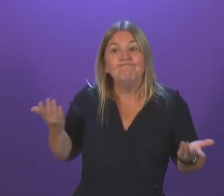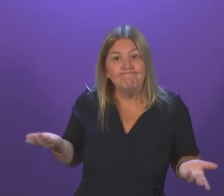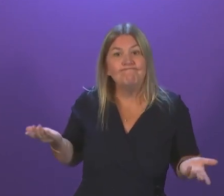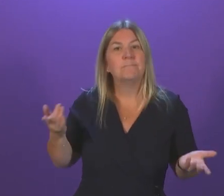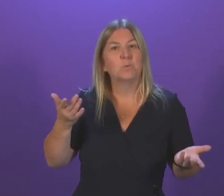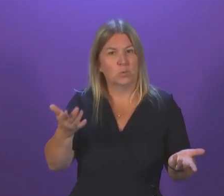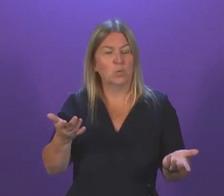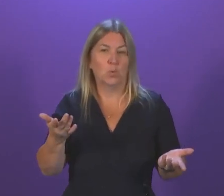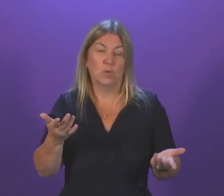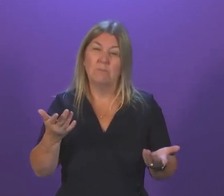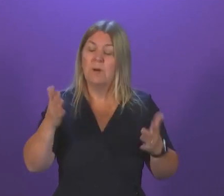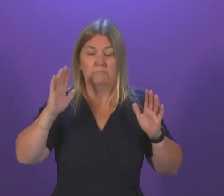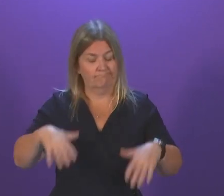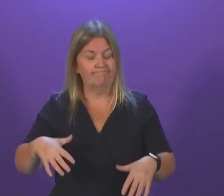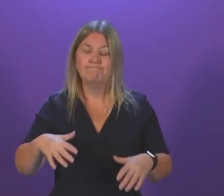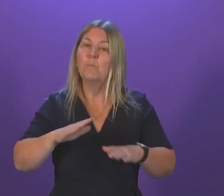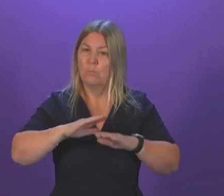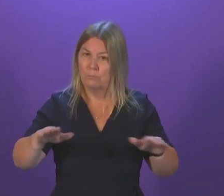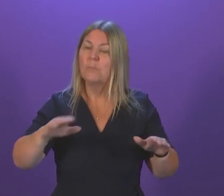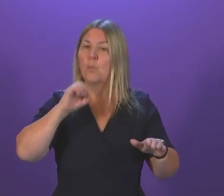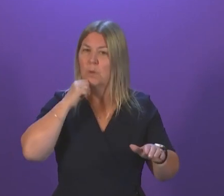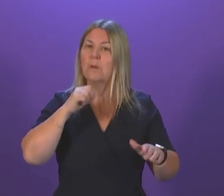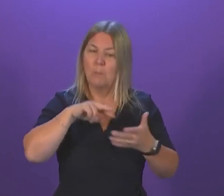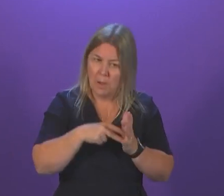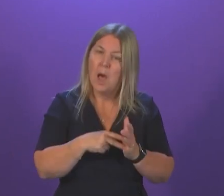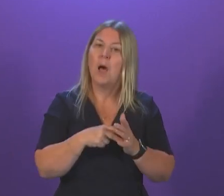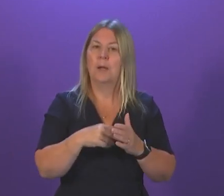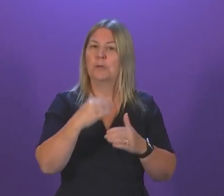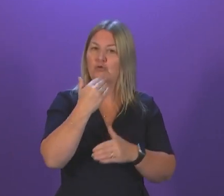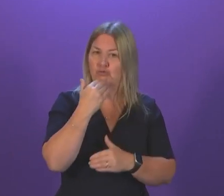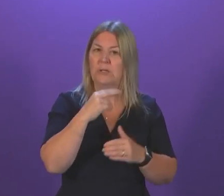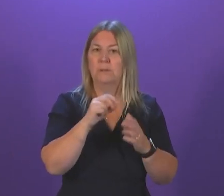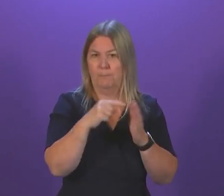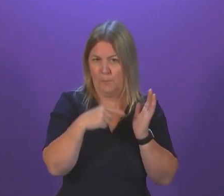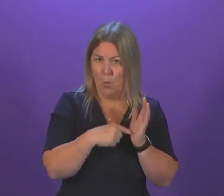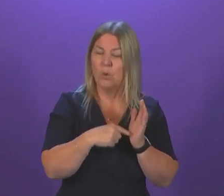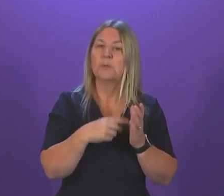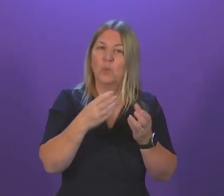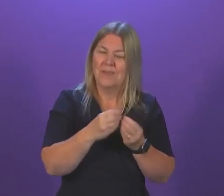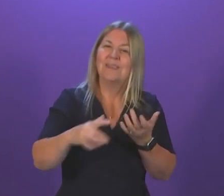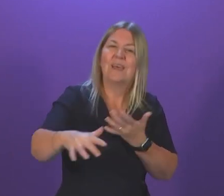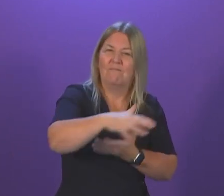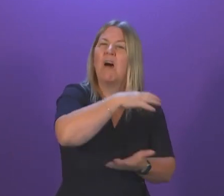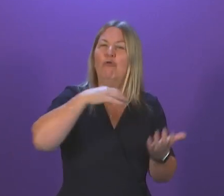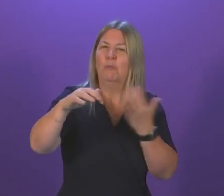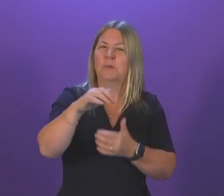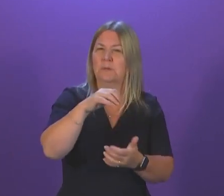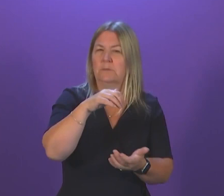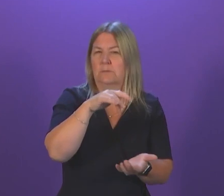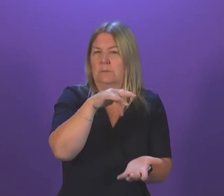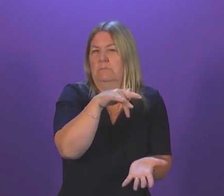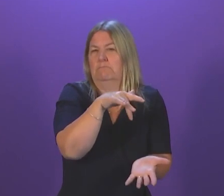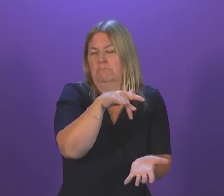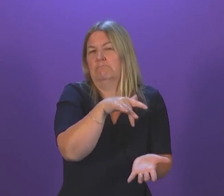forward our plans for green ports with fair work and environmental progress absolutely at their heart. Pam Gossel.